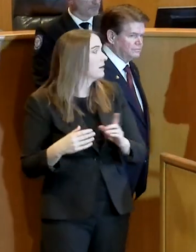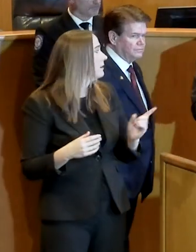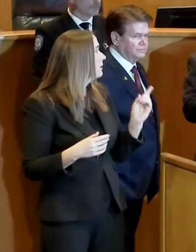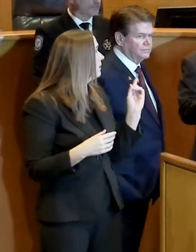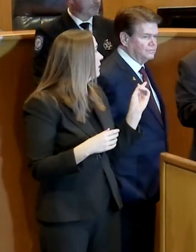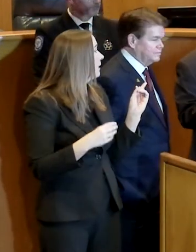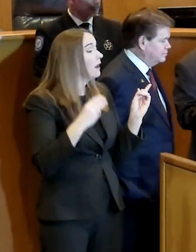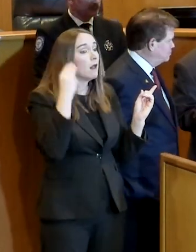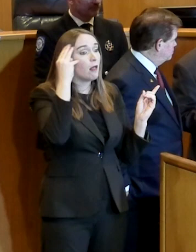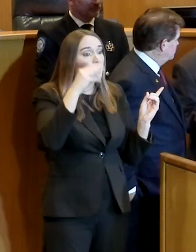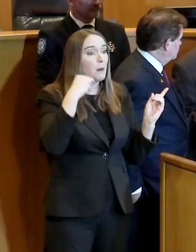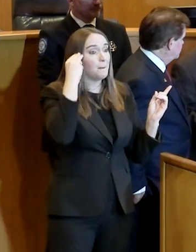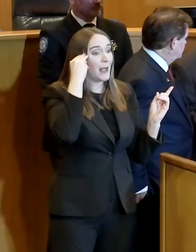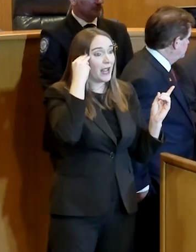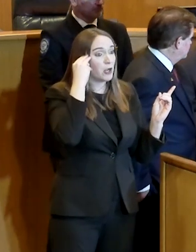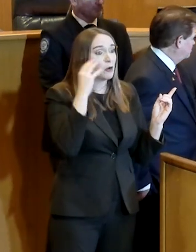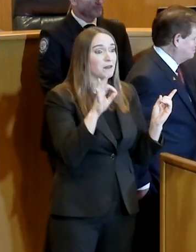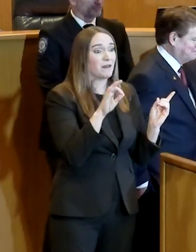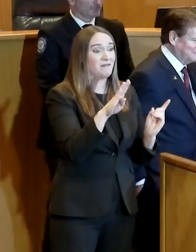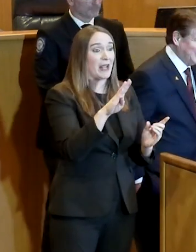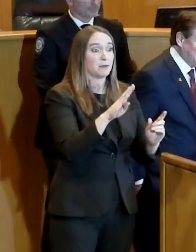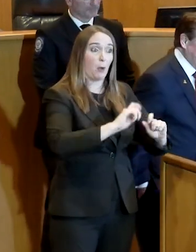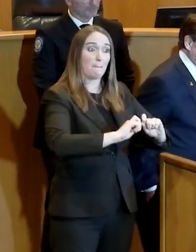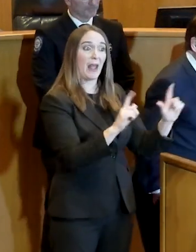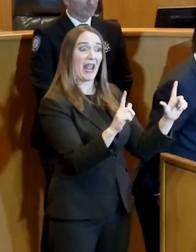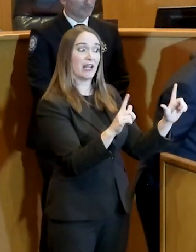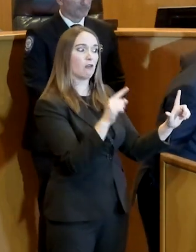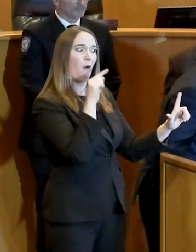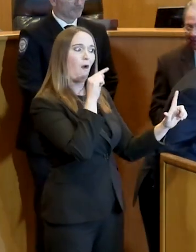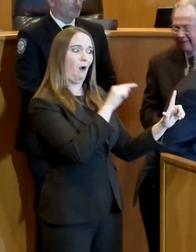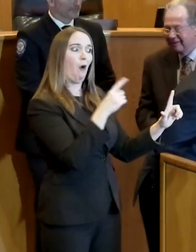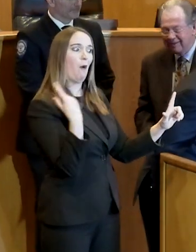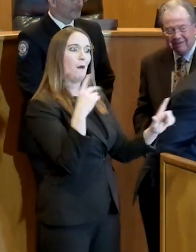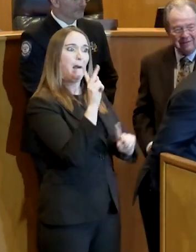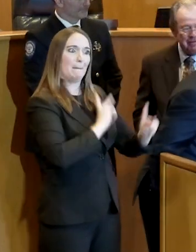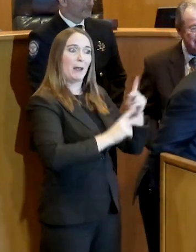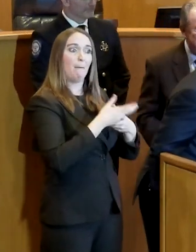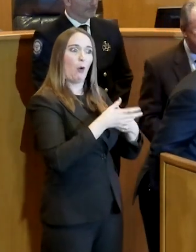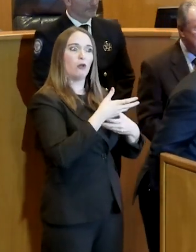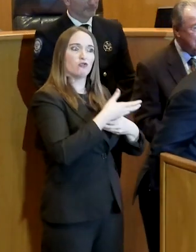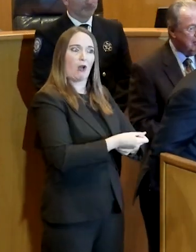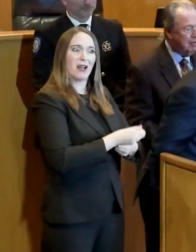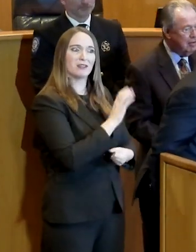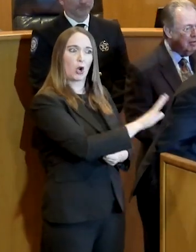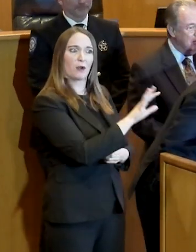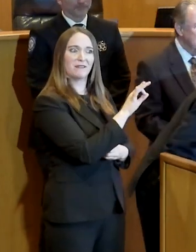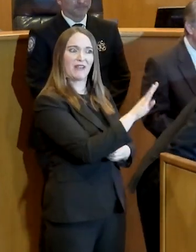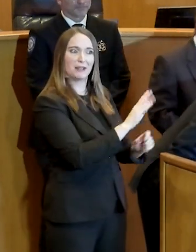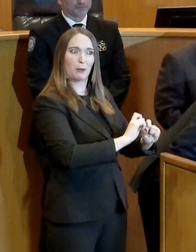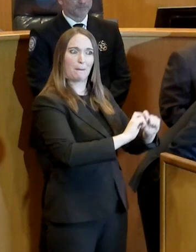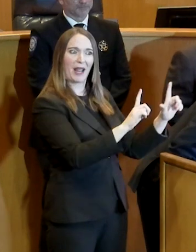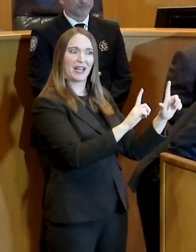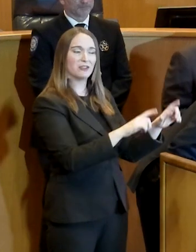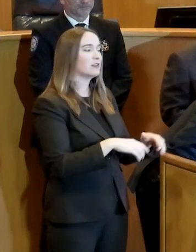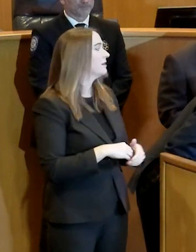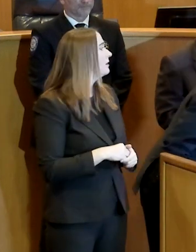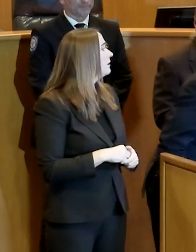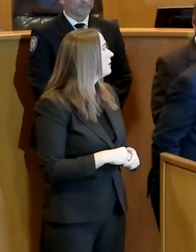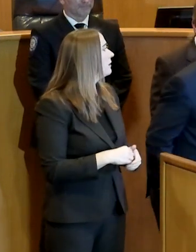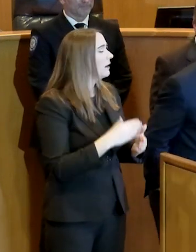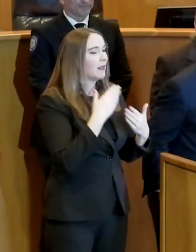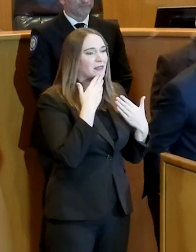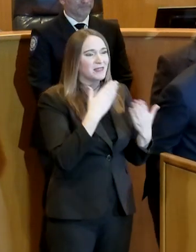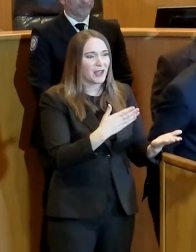Facebook page is a trusted site. Thank you to Mayor Johnson, Mayor Tervino,